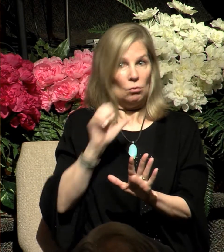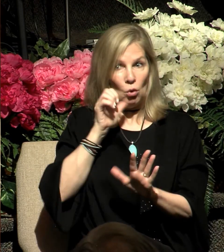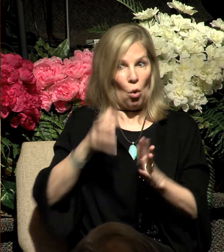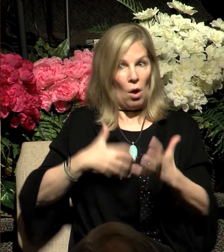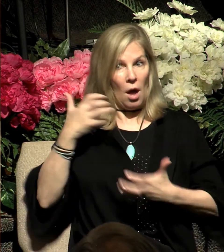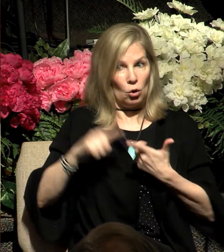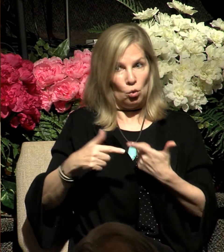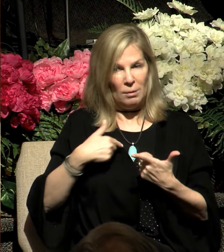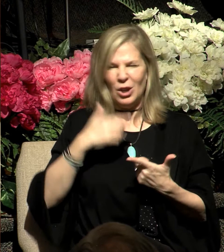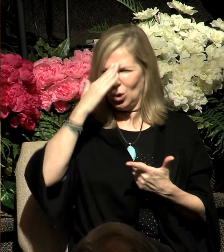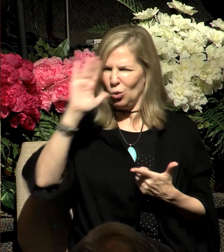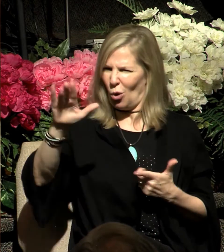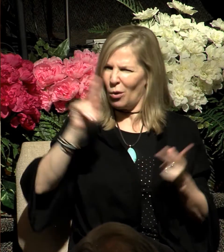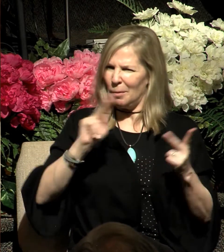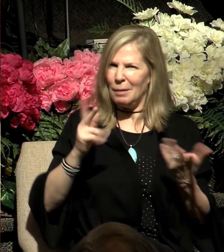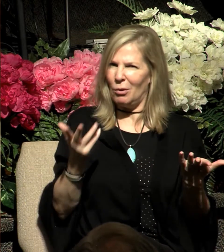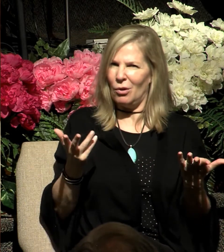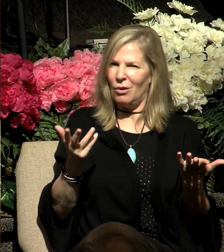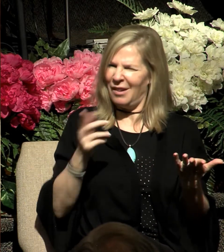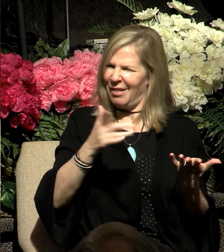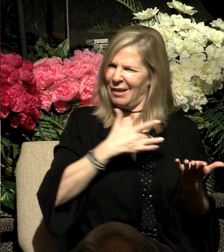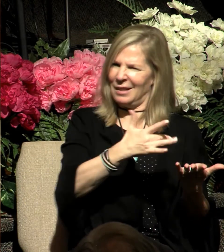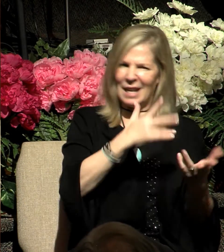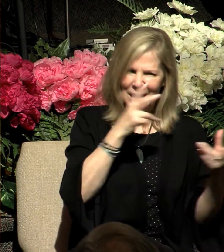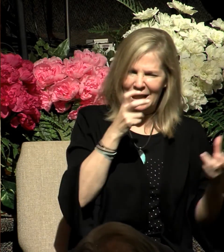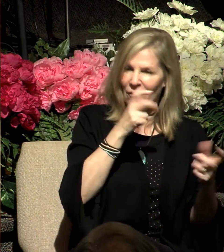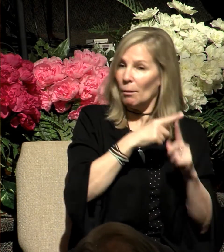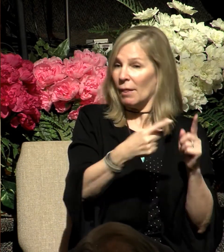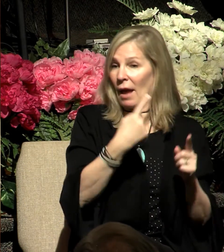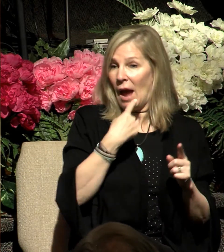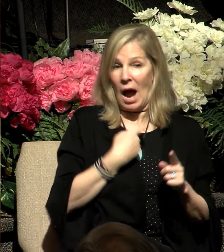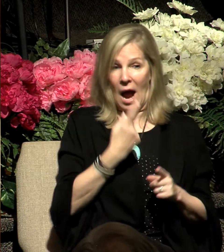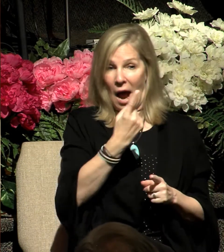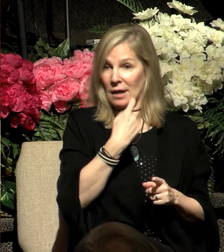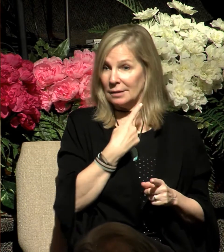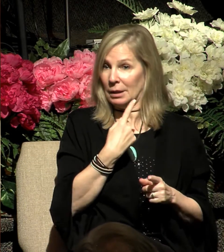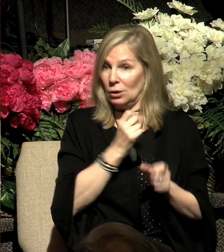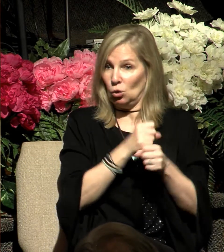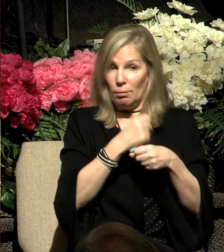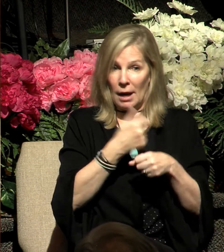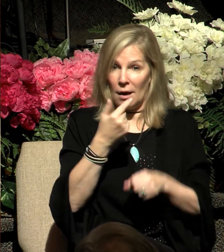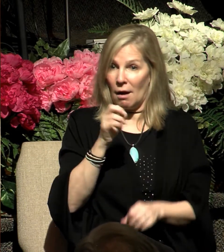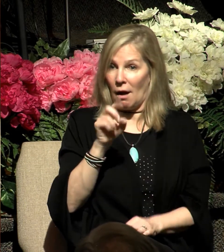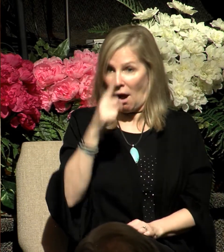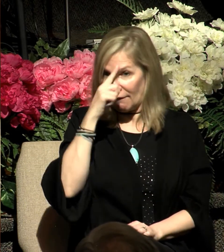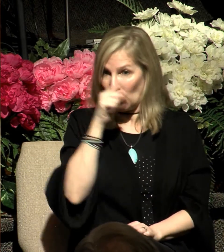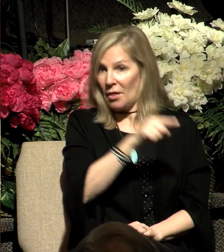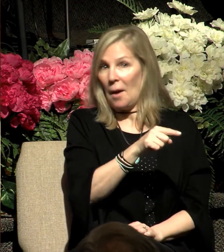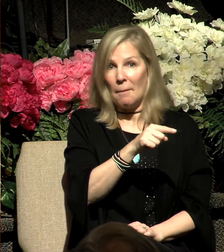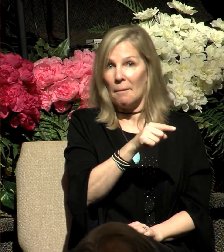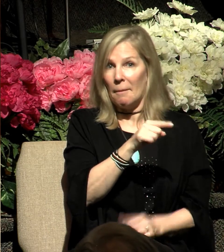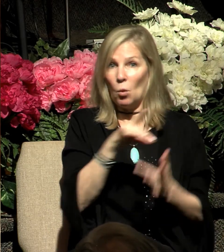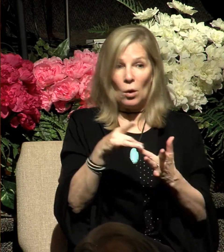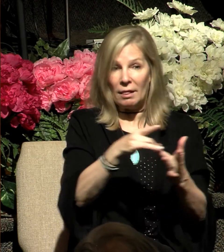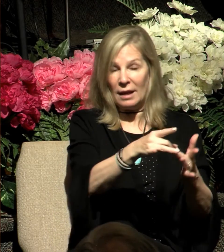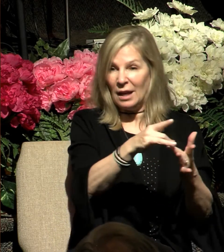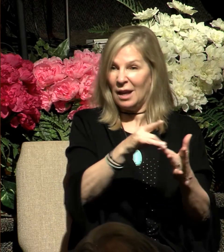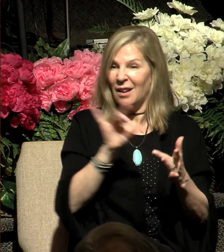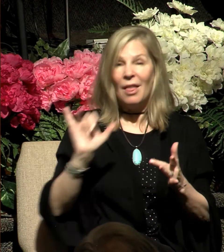You know the people yourself, that they're prone to evil. For they said to me, make a God for us who will go before us. For this Moses, the man who